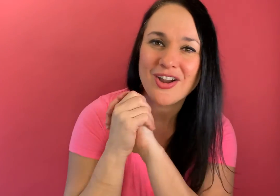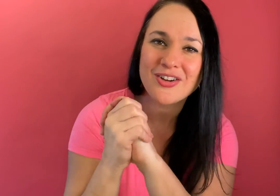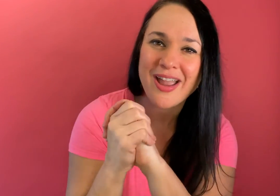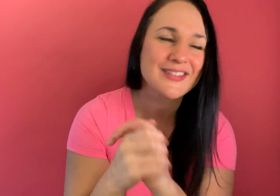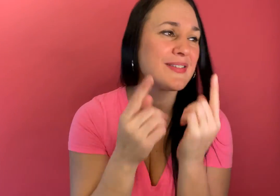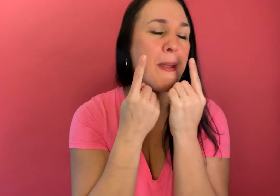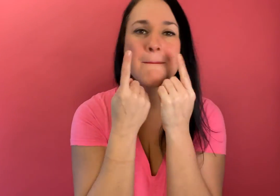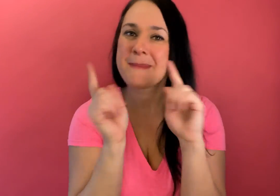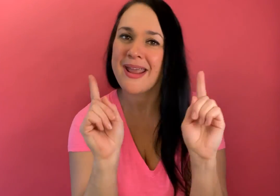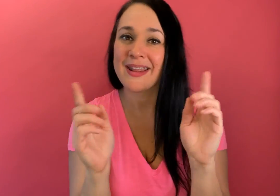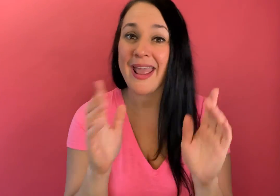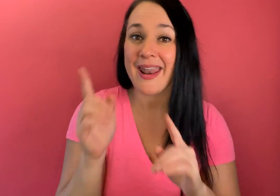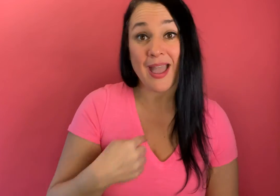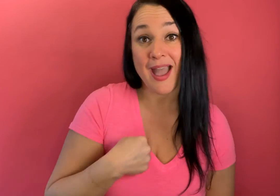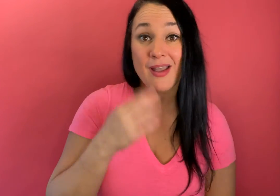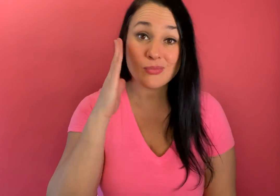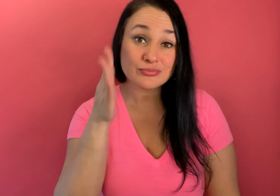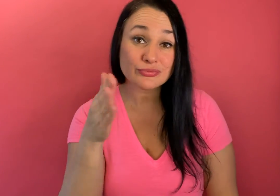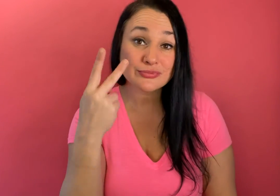and i will just see you next time bye